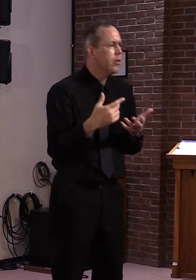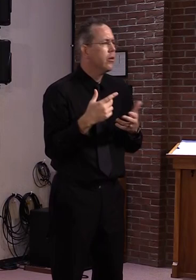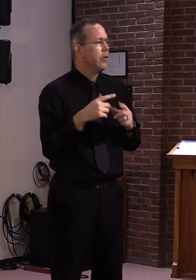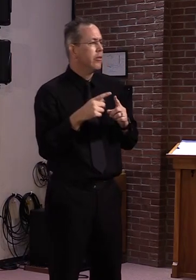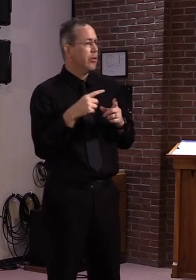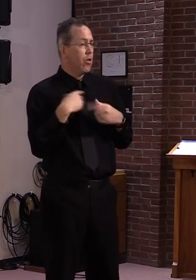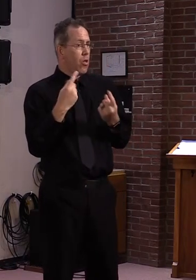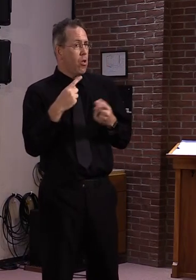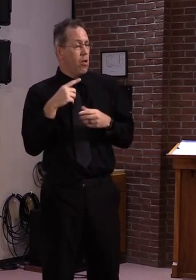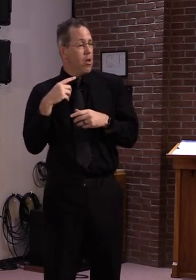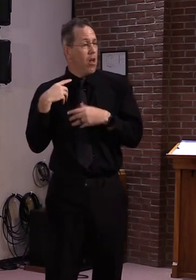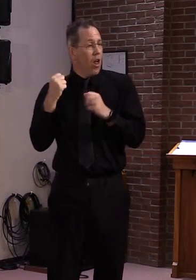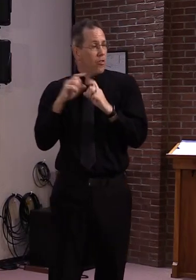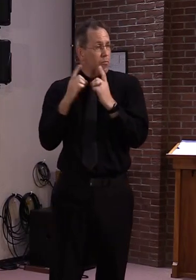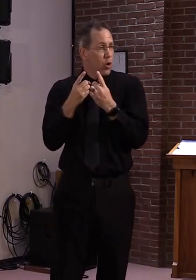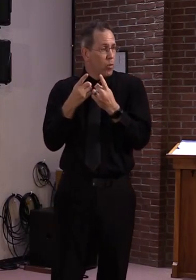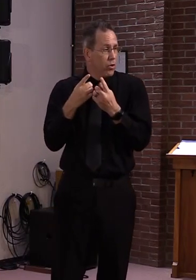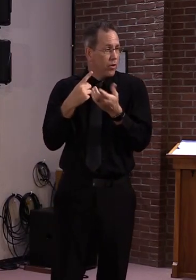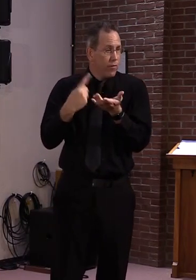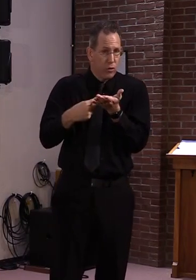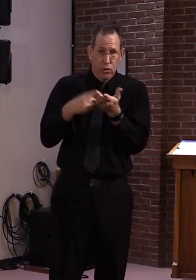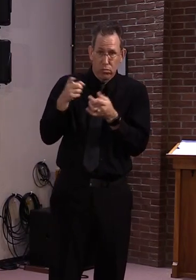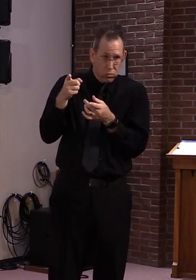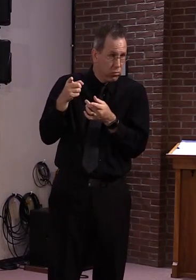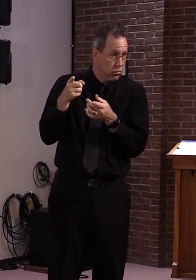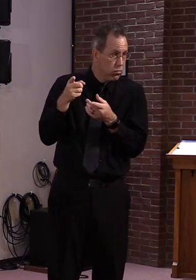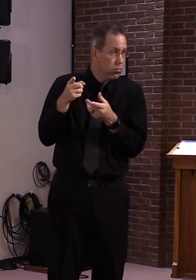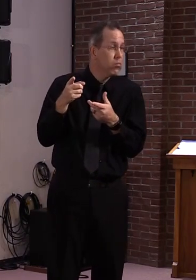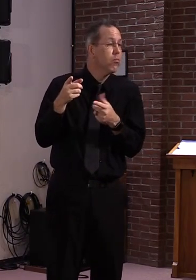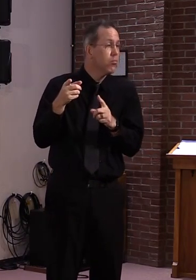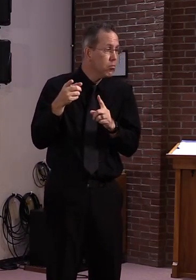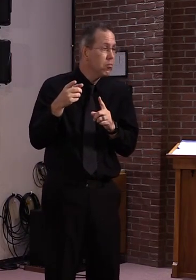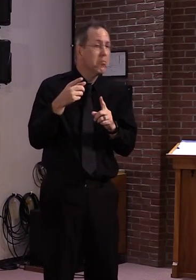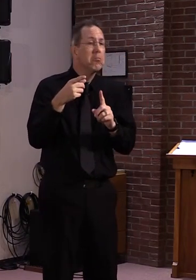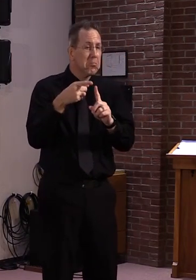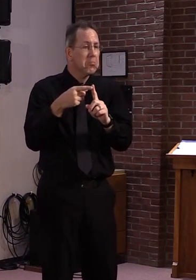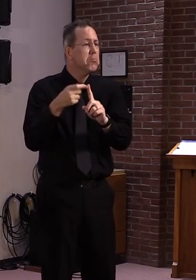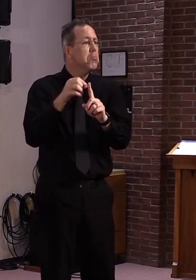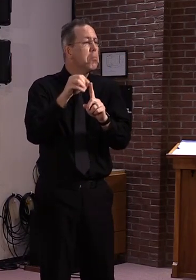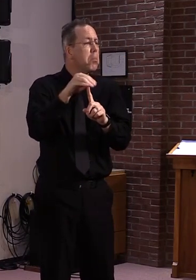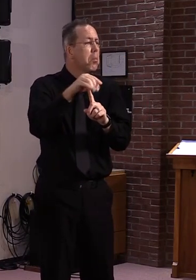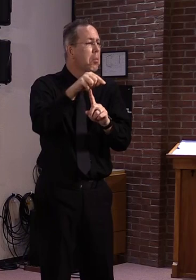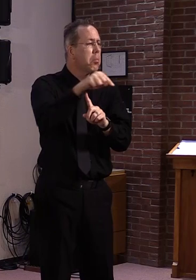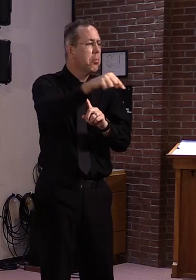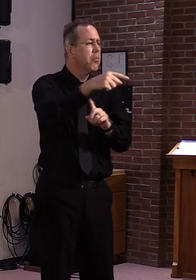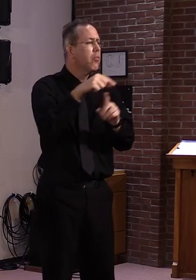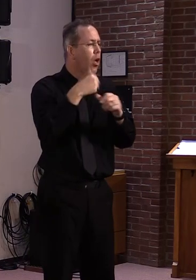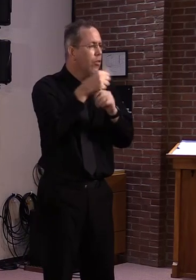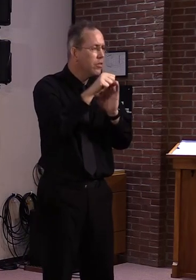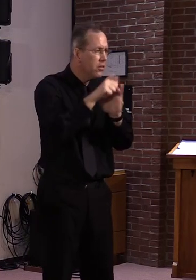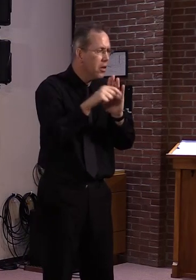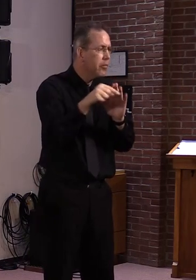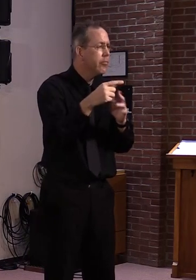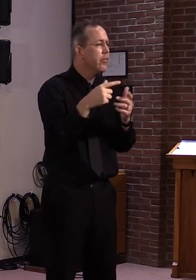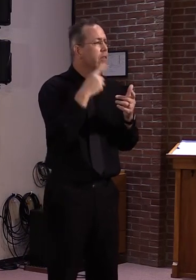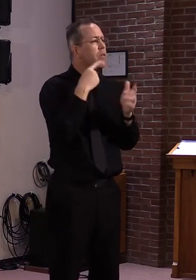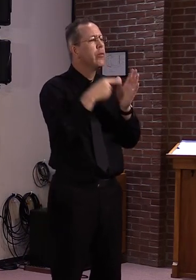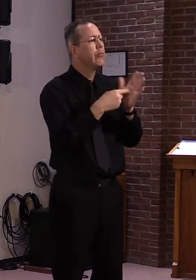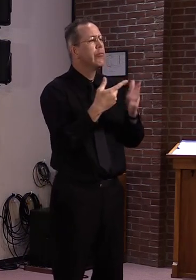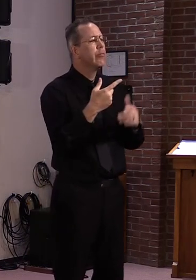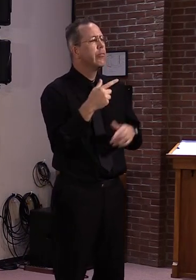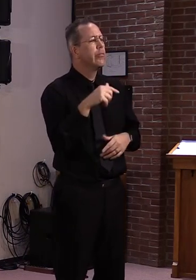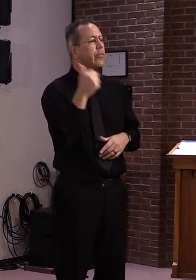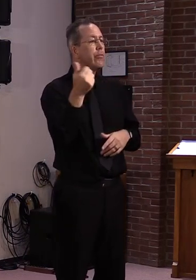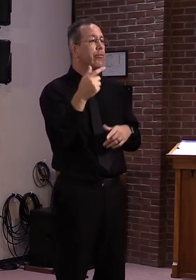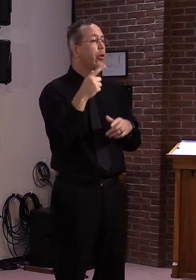rolls rolls this out. It's going to be across state government. So you go to state parks, you'll see the message about mass. You see the